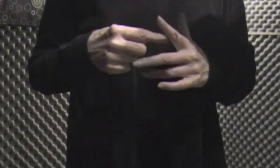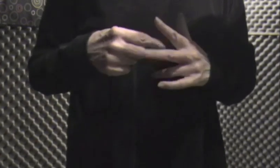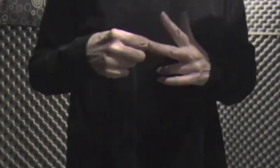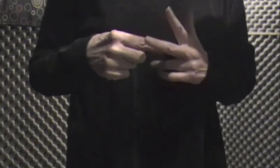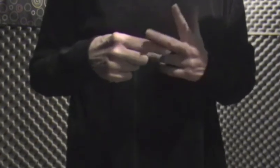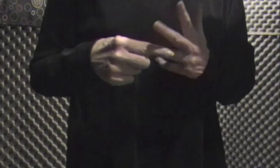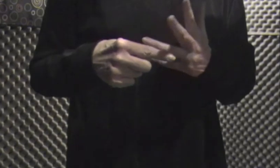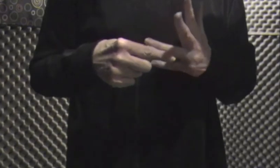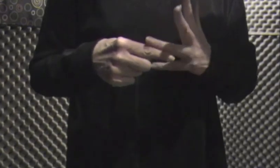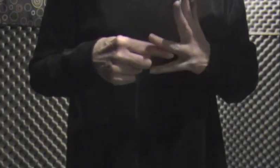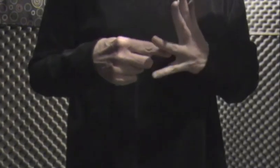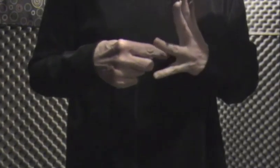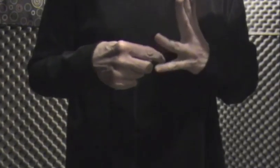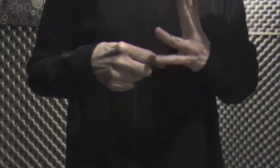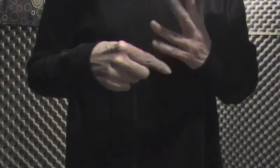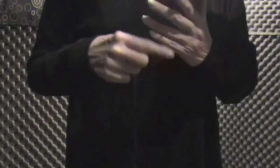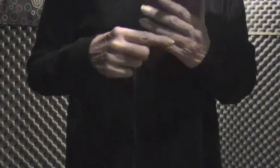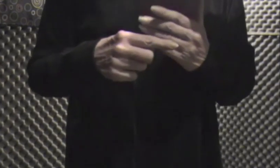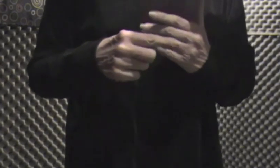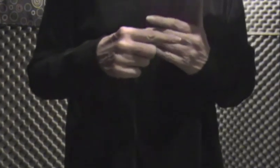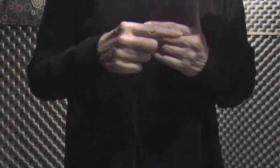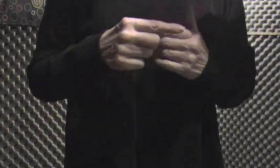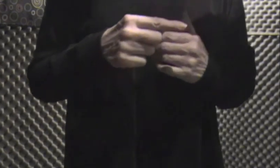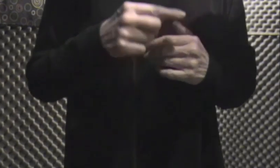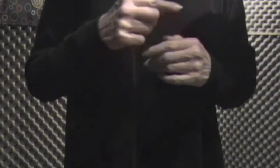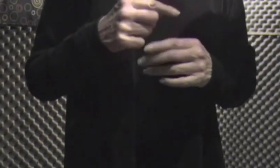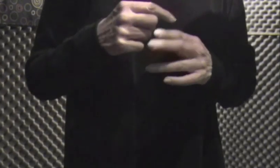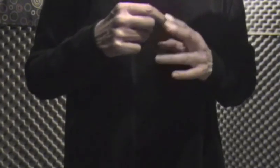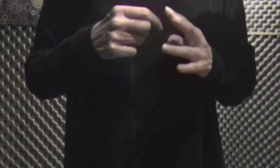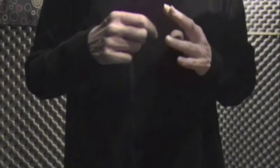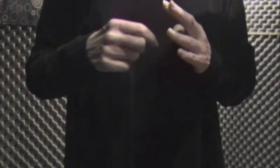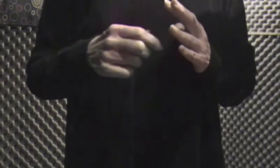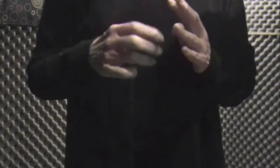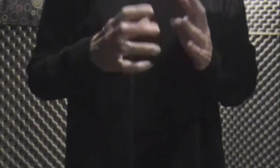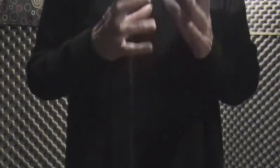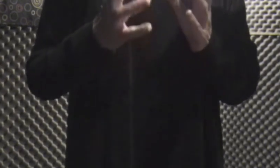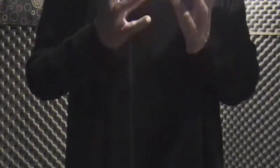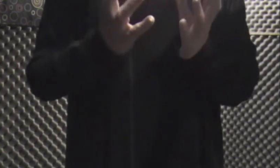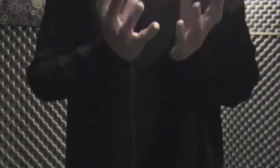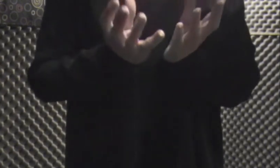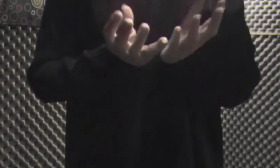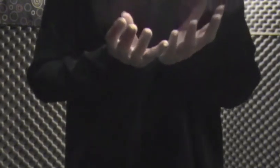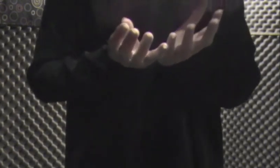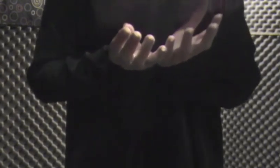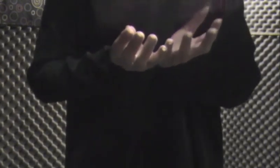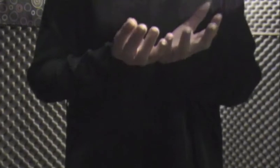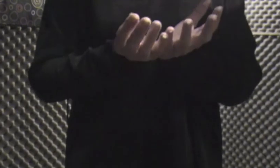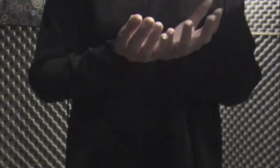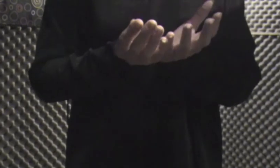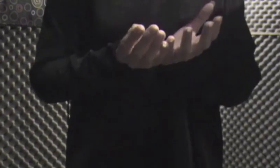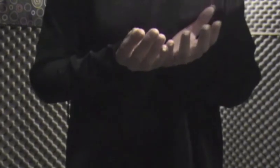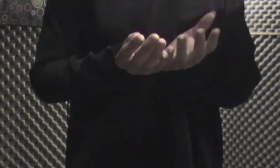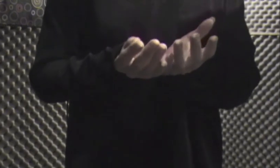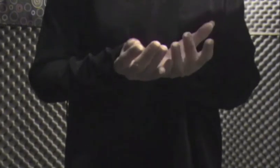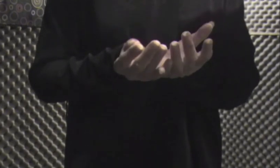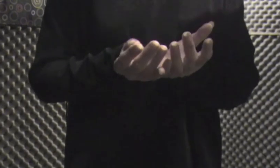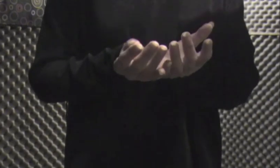eye Of the chicken beak needle Bind fabric together Into a reluctant carry-all It holds the crushed baby